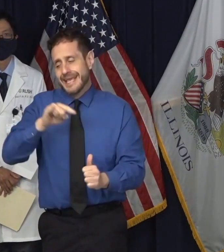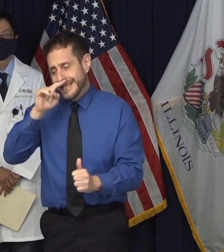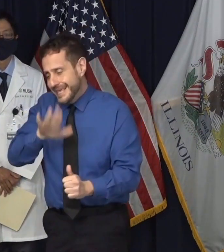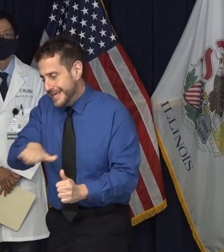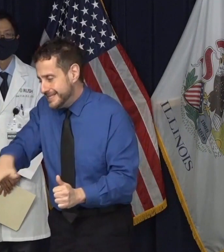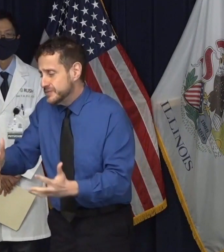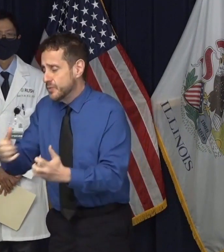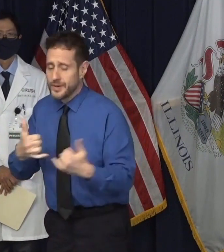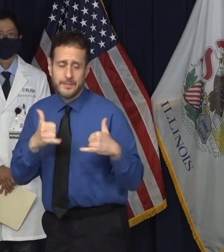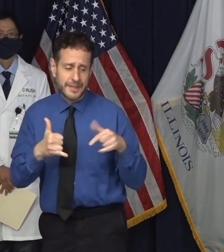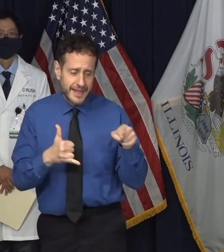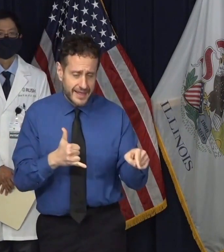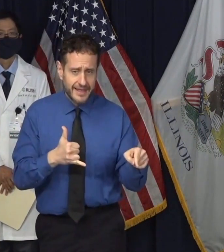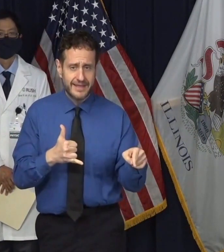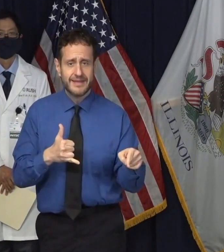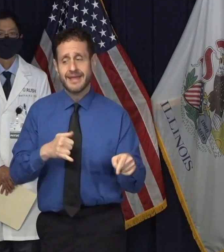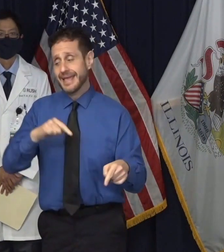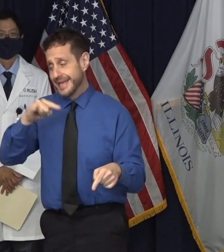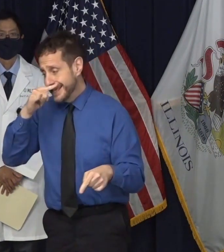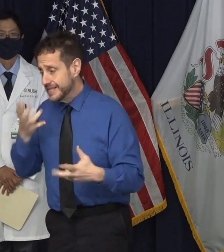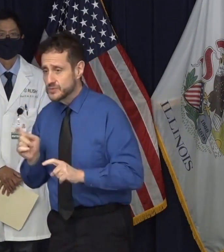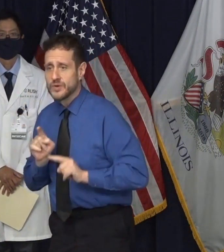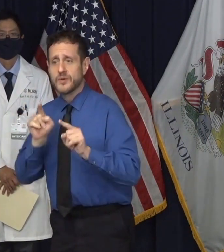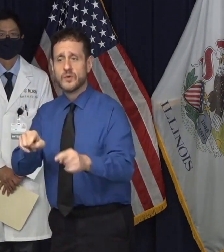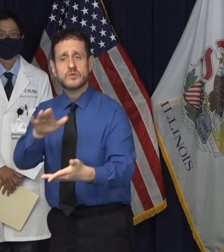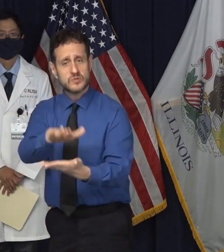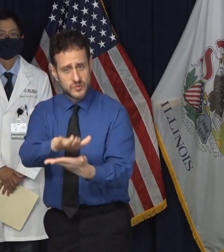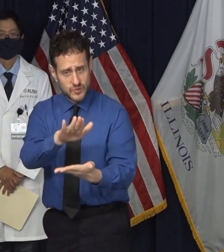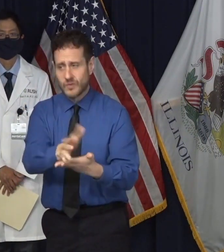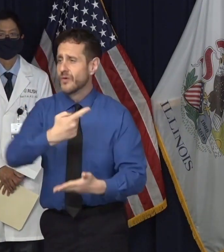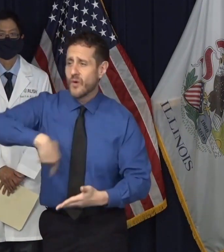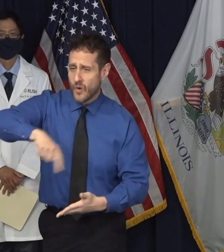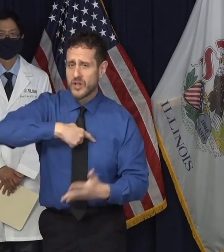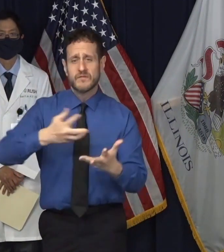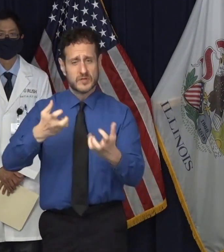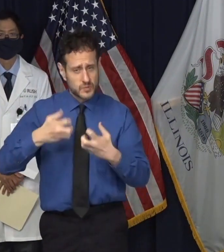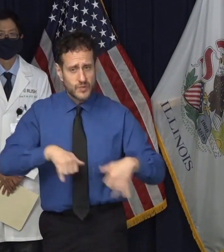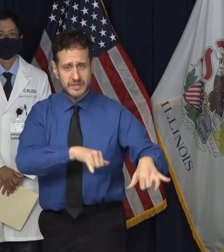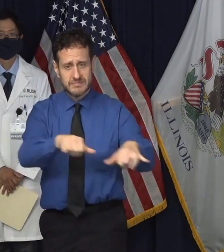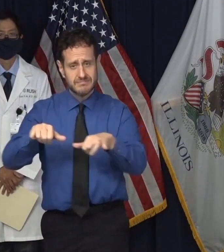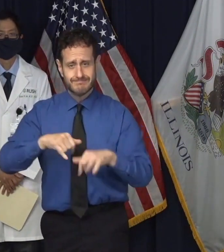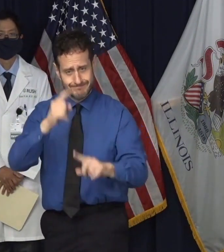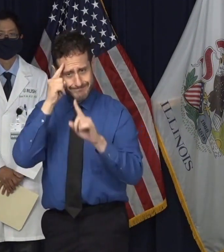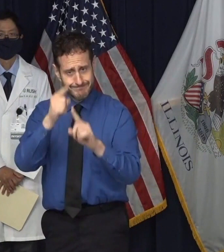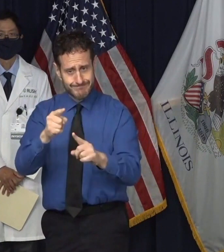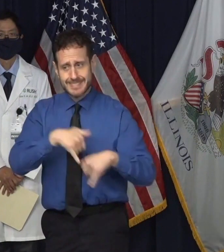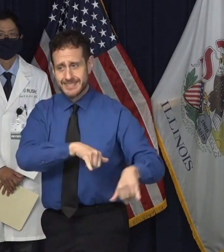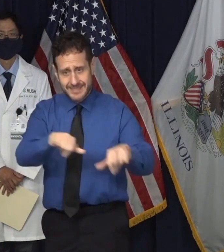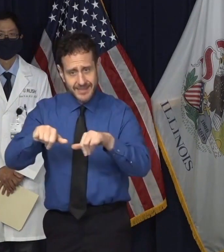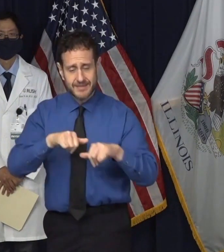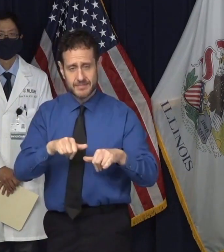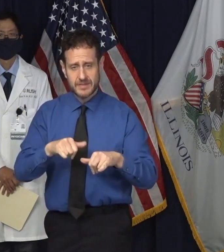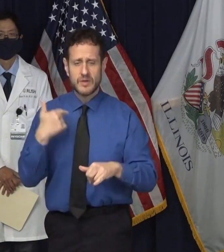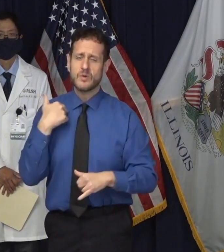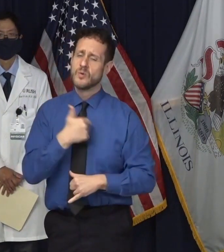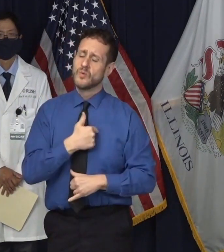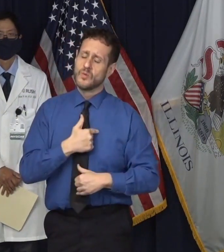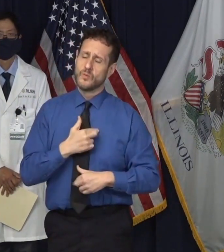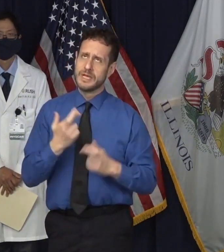attending in person at school. And we all wish that this pandemic were over.